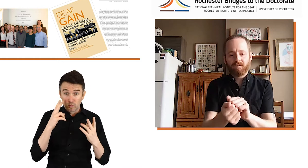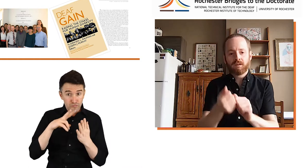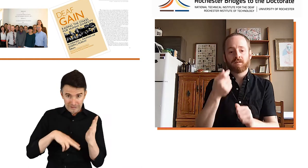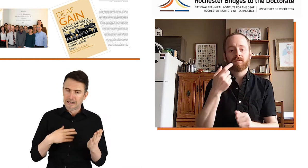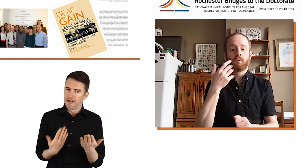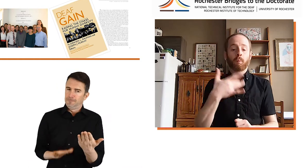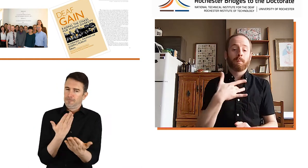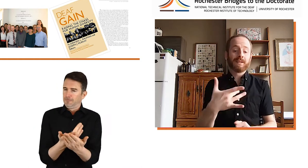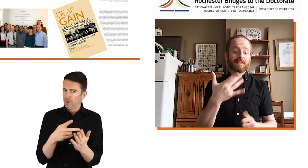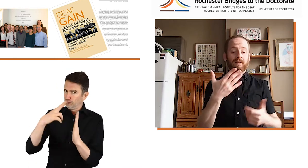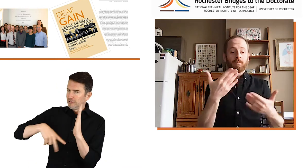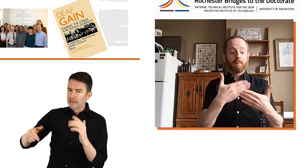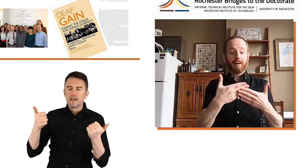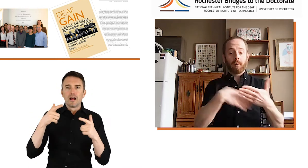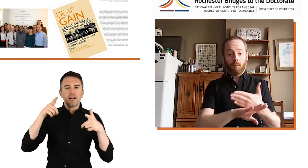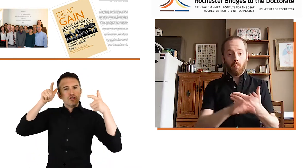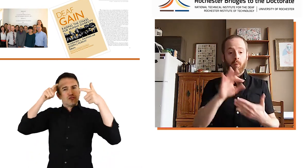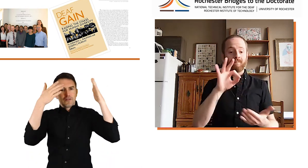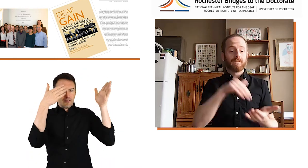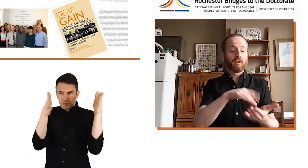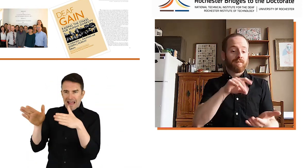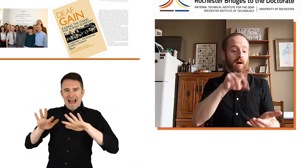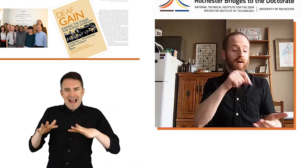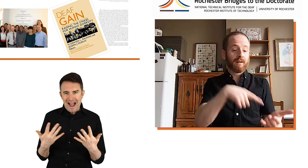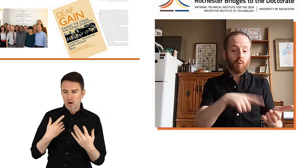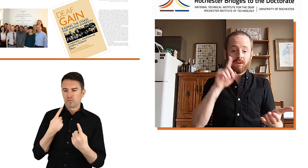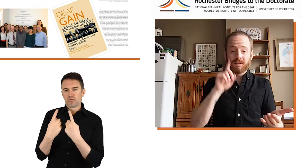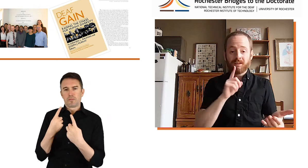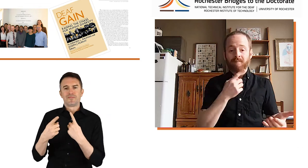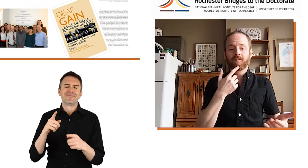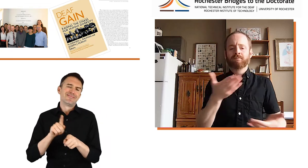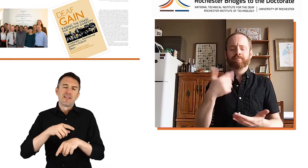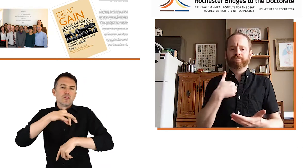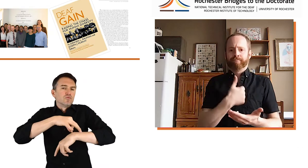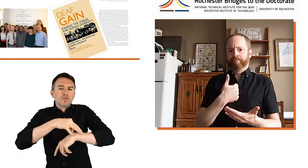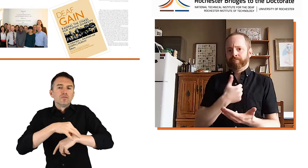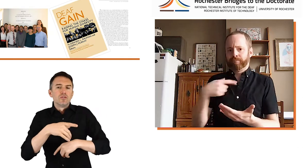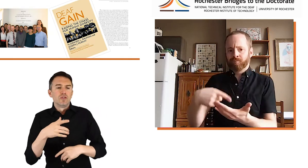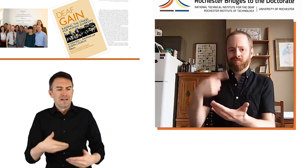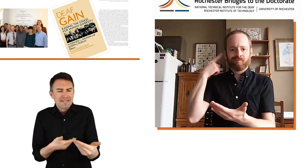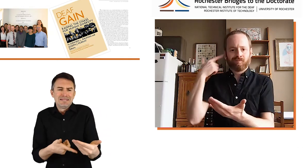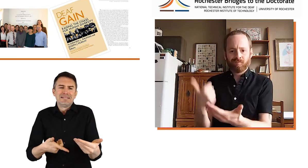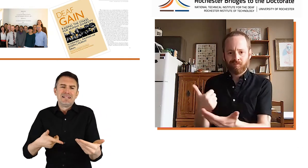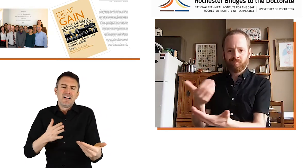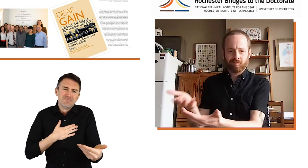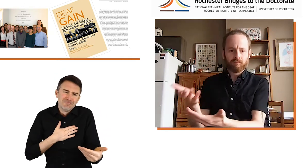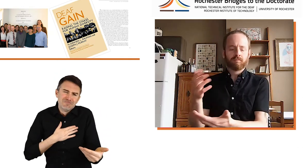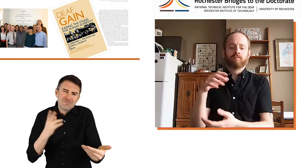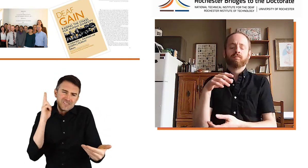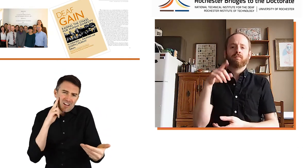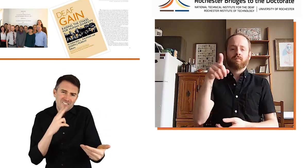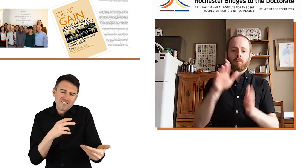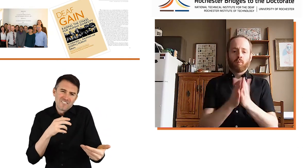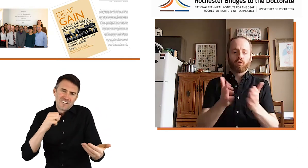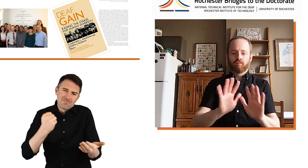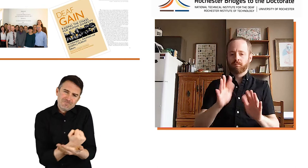It is a paradigm shifting book, so when a baby is born and doctors find out that they're deaf, often they tell the parents,